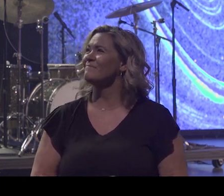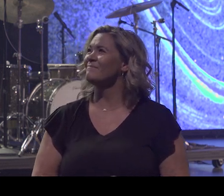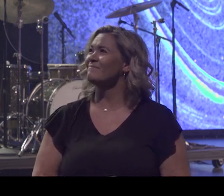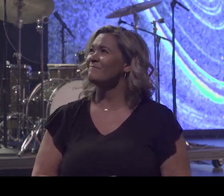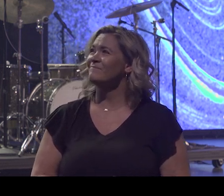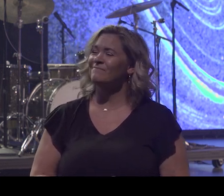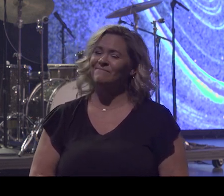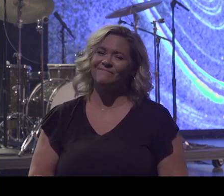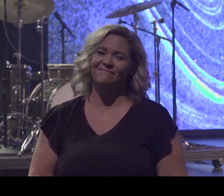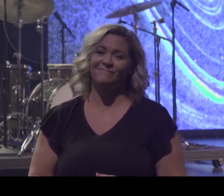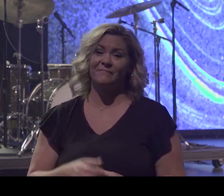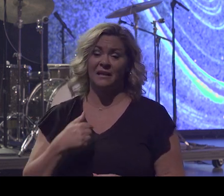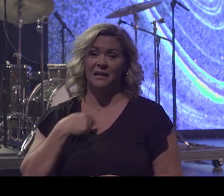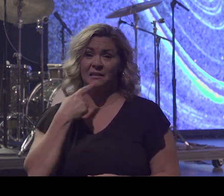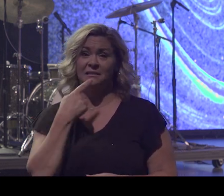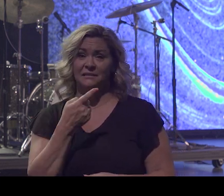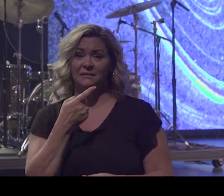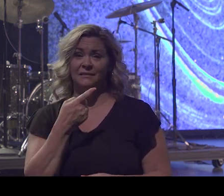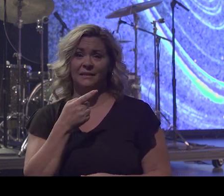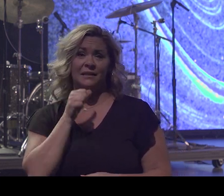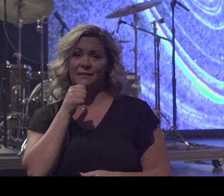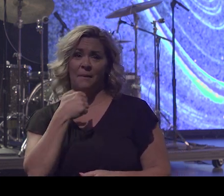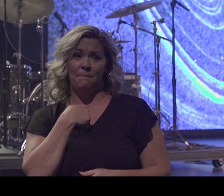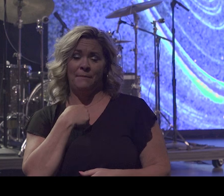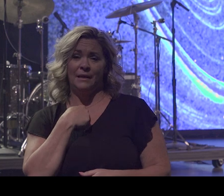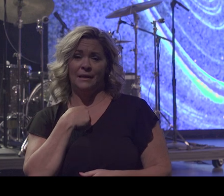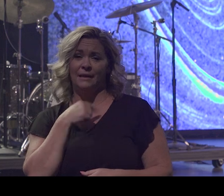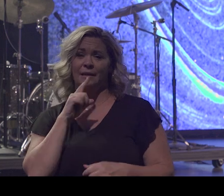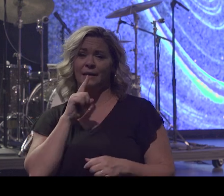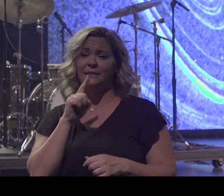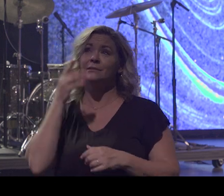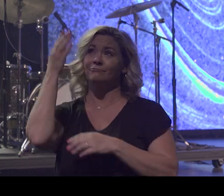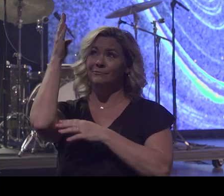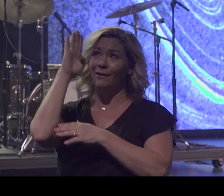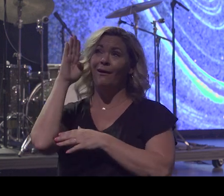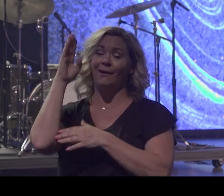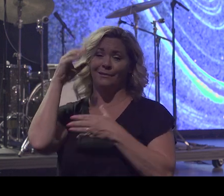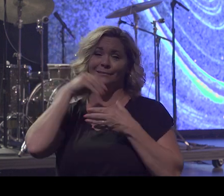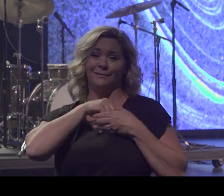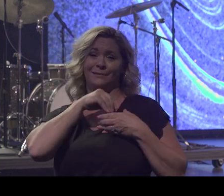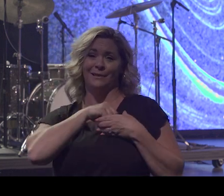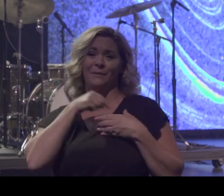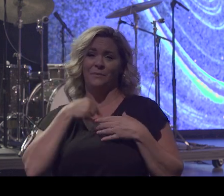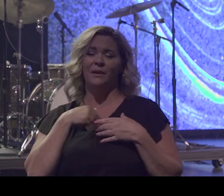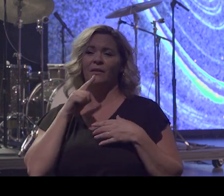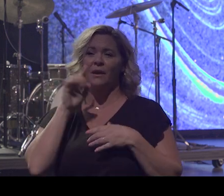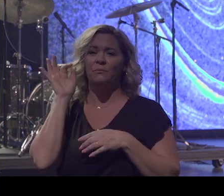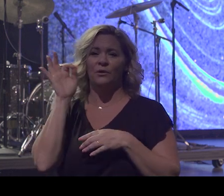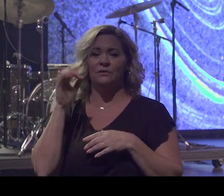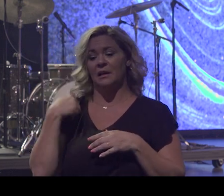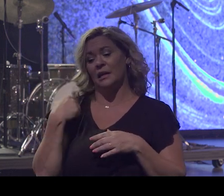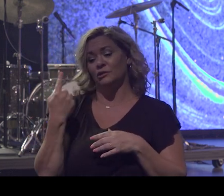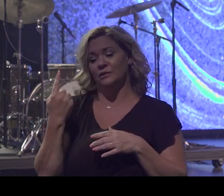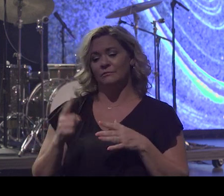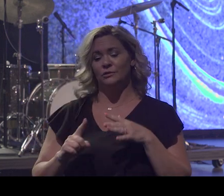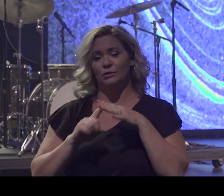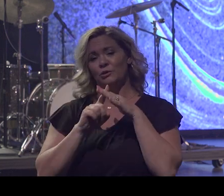I'll be like, it's not me, it's the great one that lives inside of me that preaches. All I do is show up and live according to the biblical